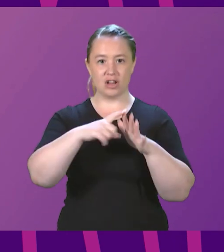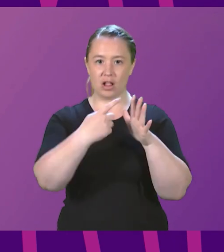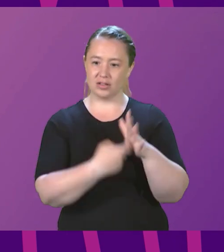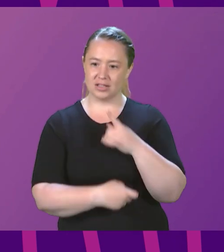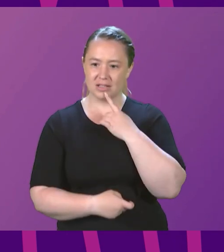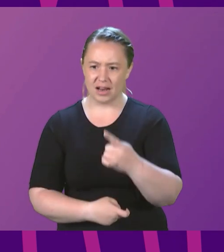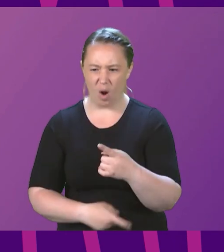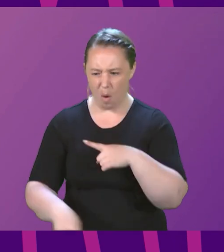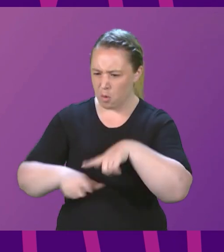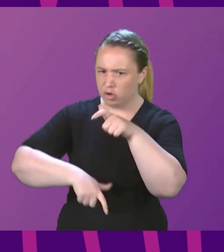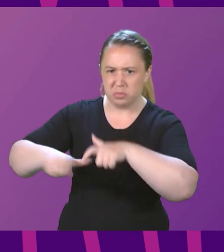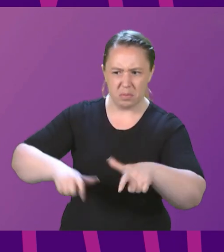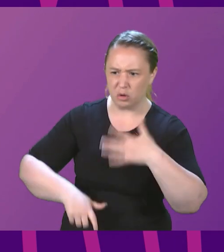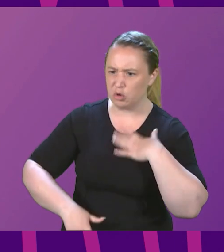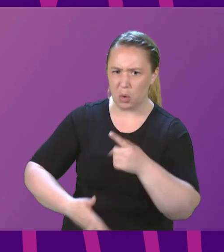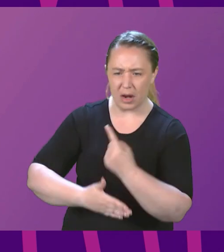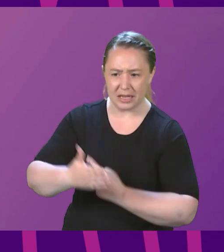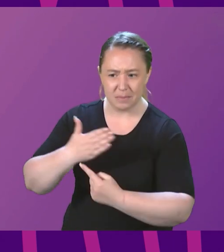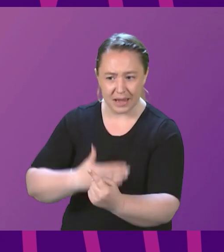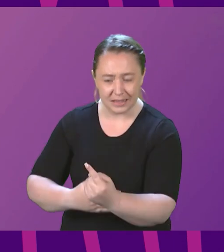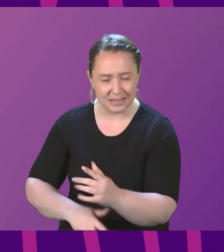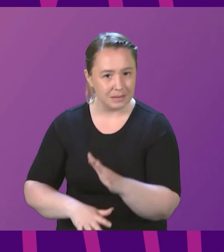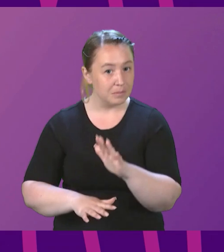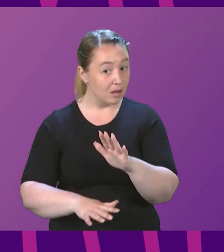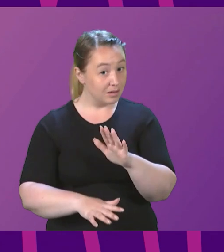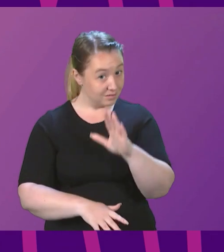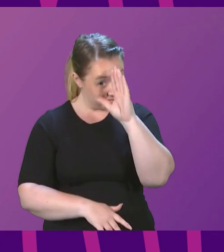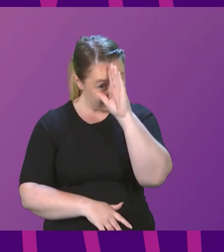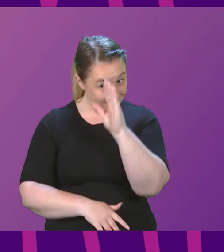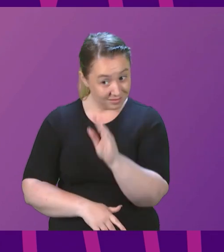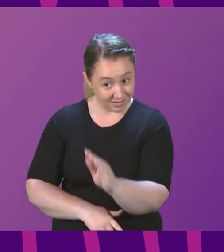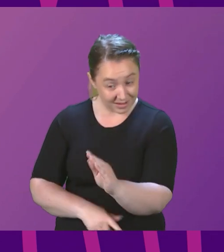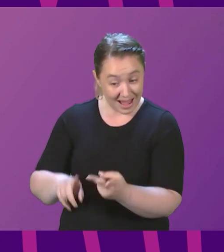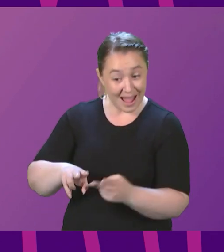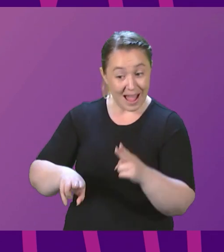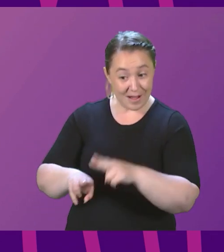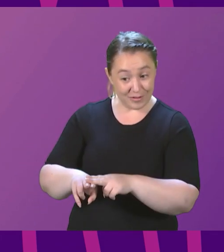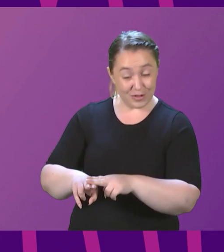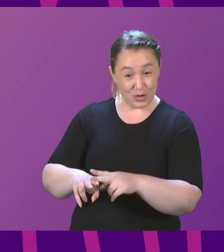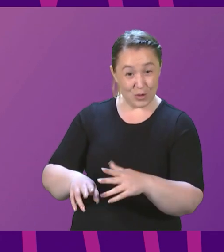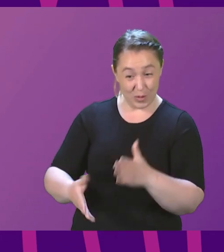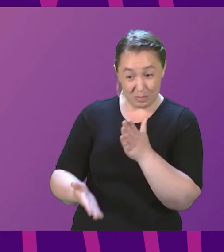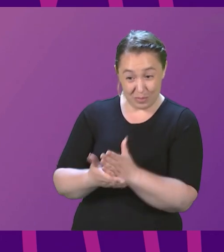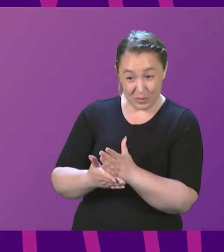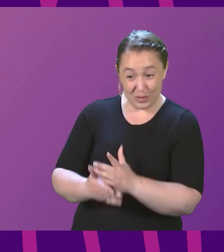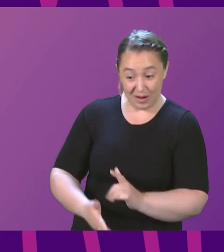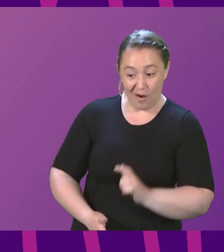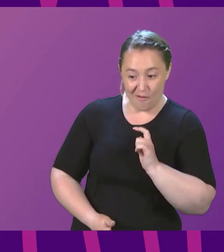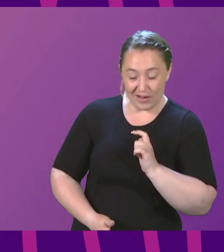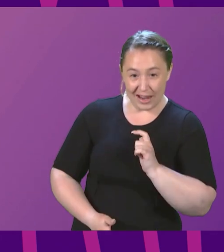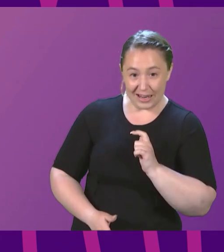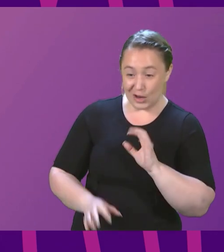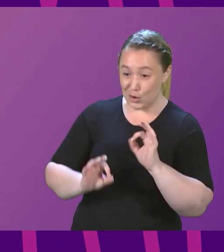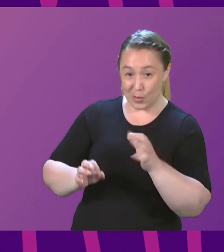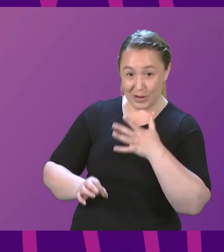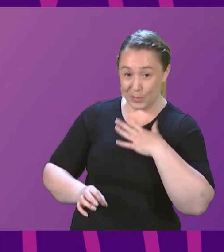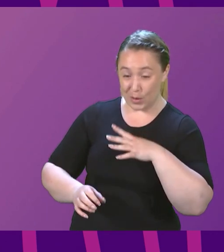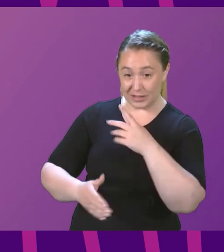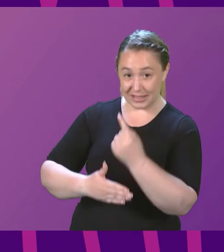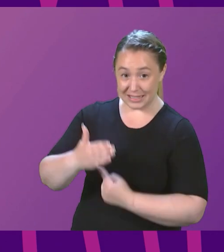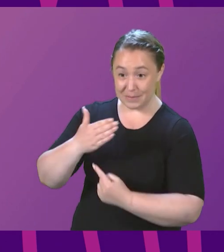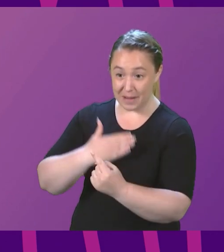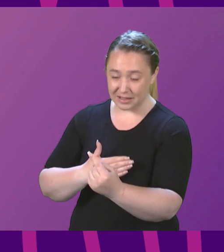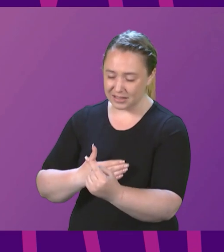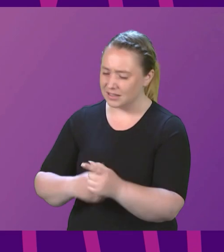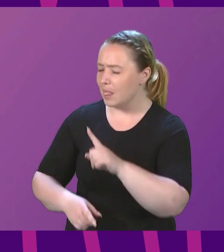independence. Can I gently suggest to him, if he was confident in that, he would be desperate to put the question to